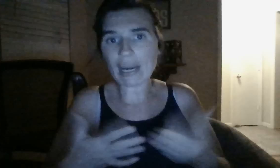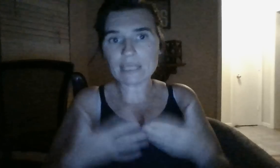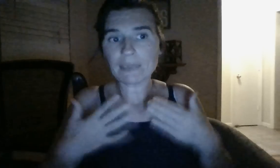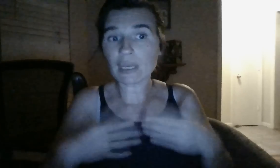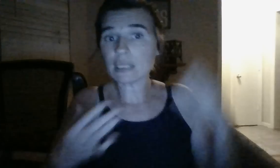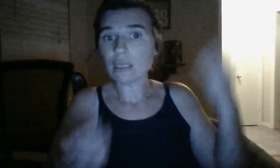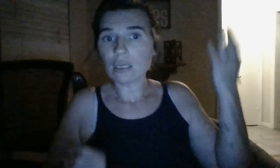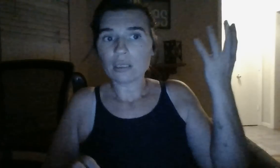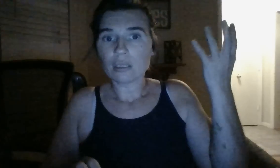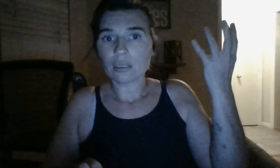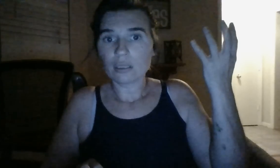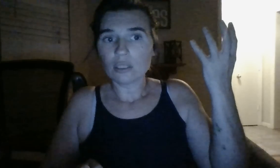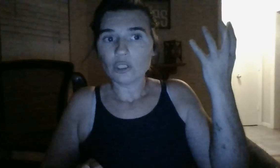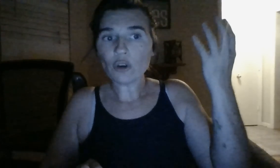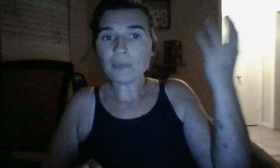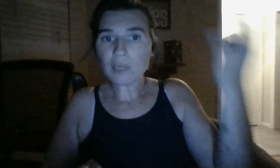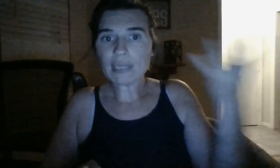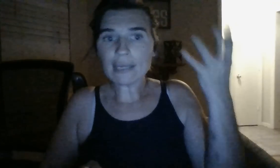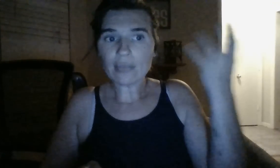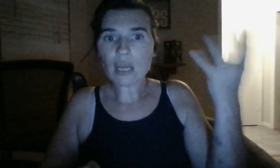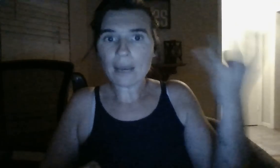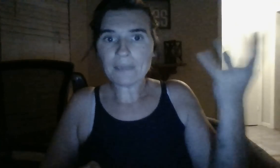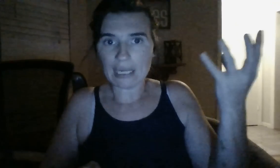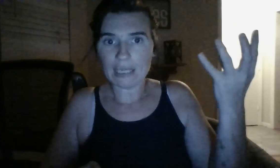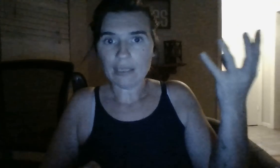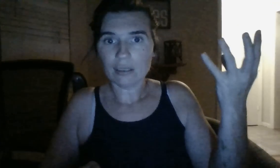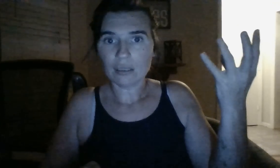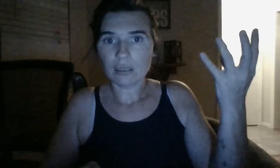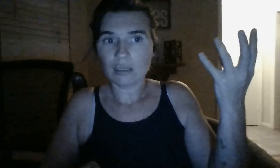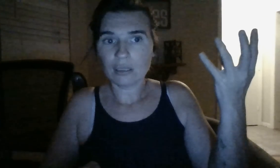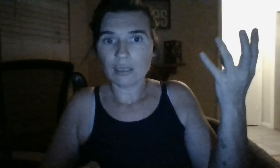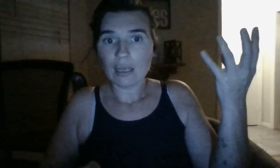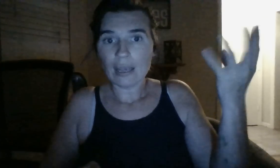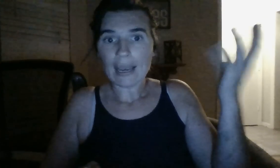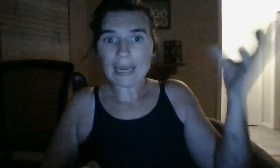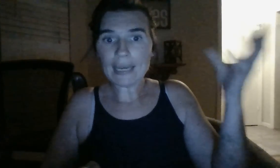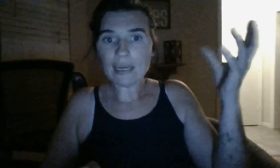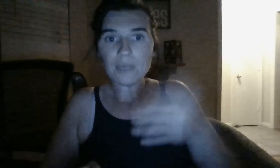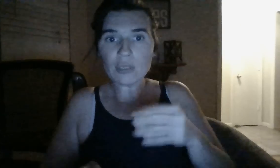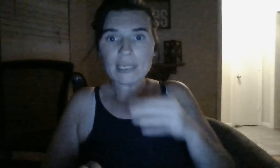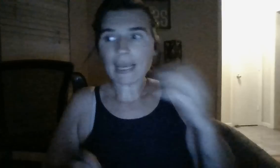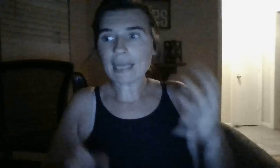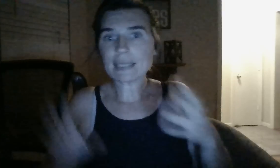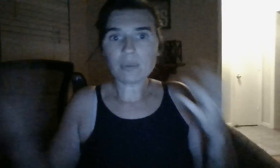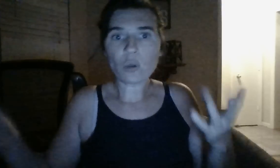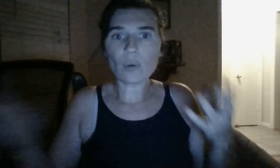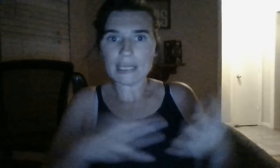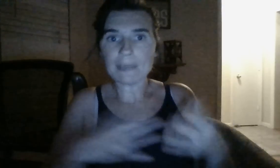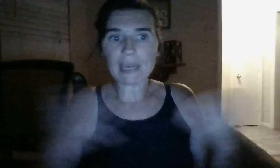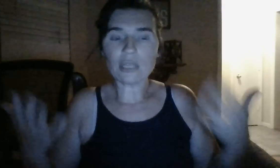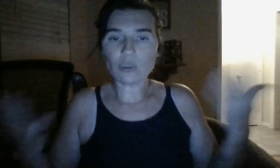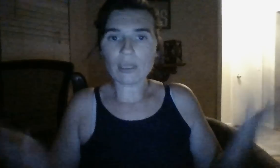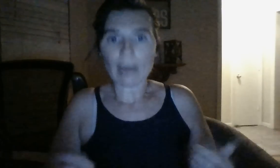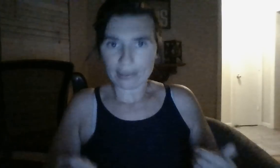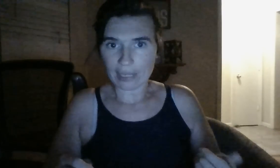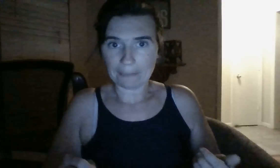finest. Because, you're abusing the company and abusing ex-employees by not doing the right thing.